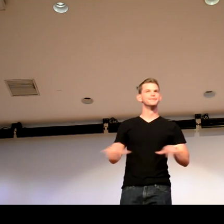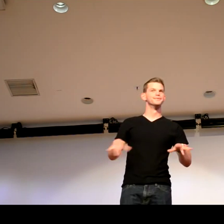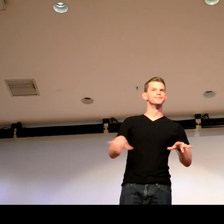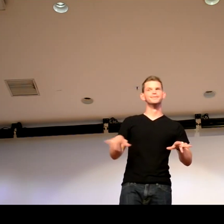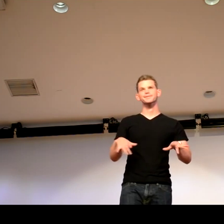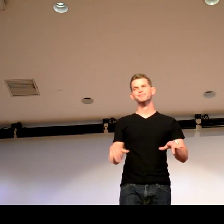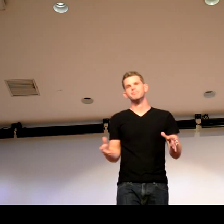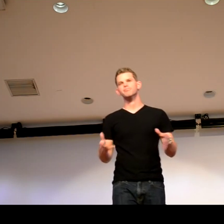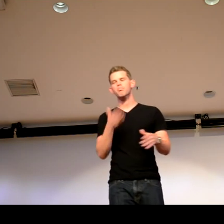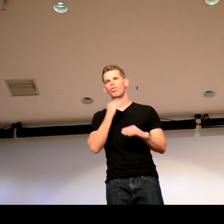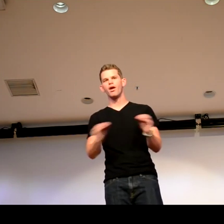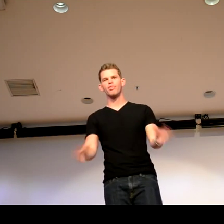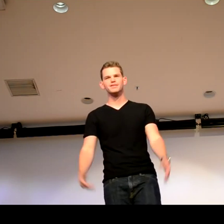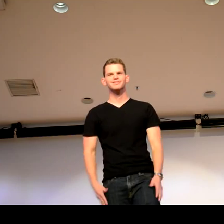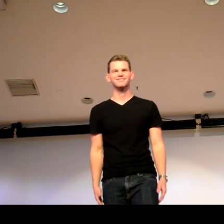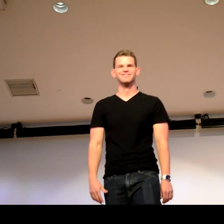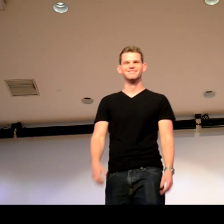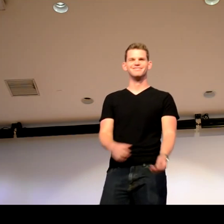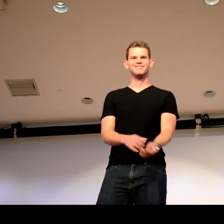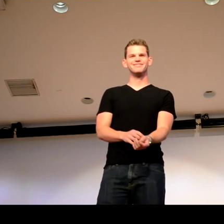I love video games. It's better than nothing, right?